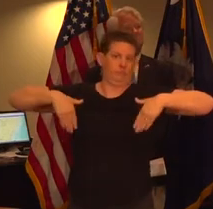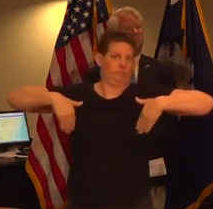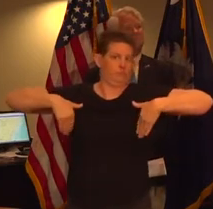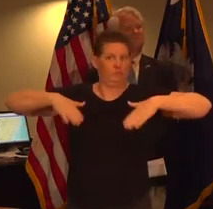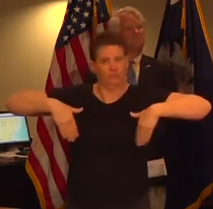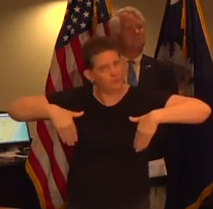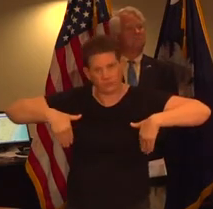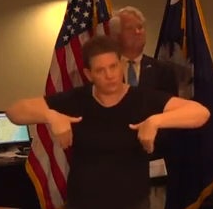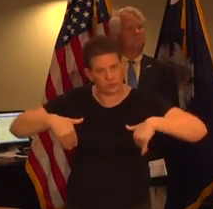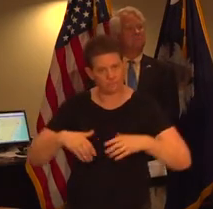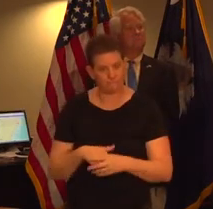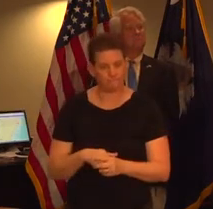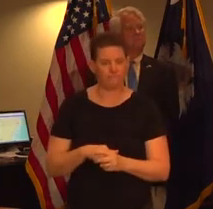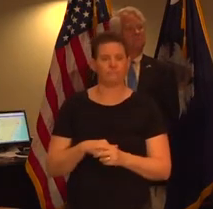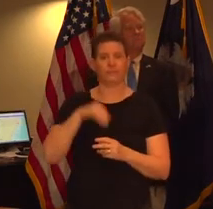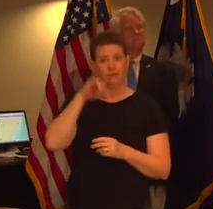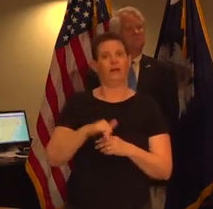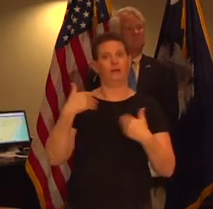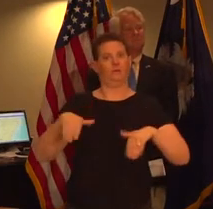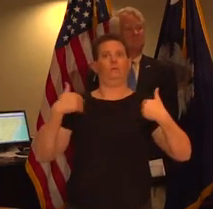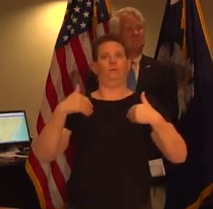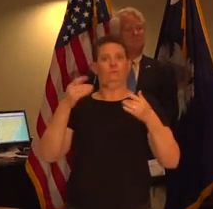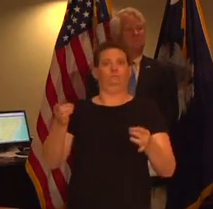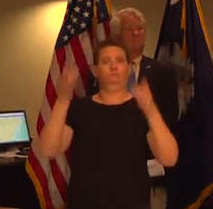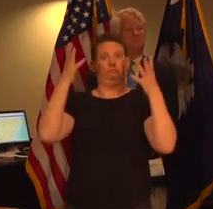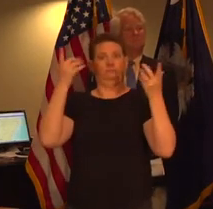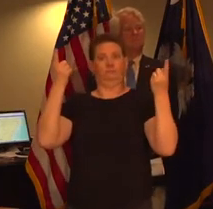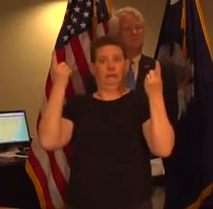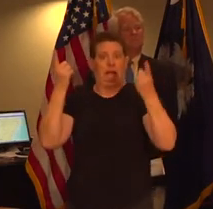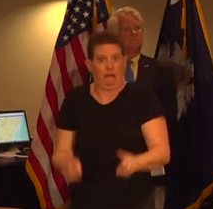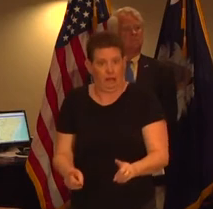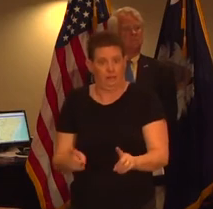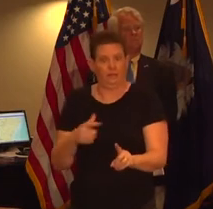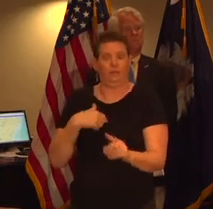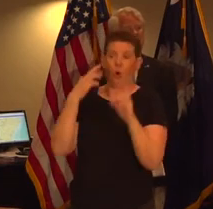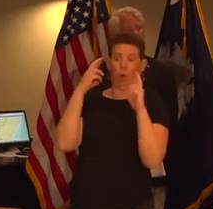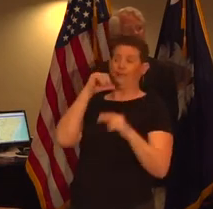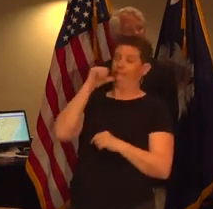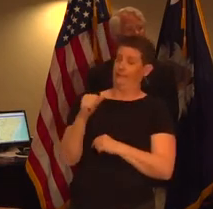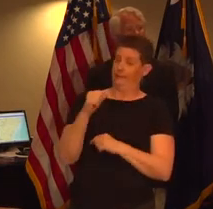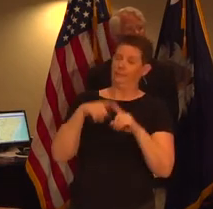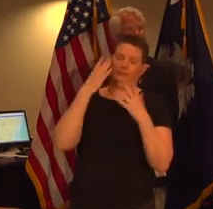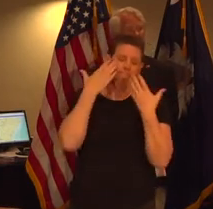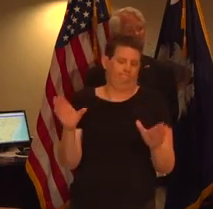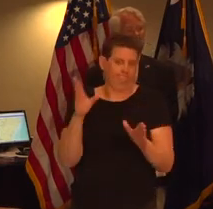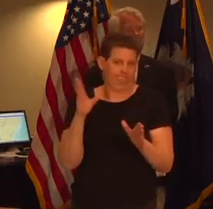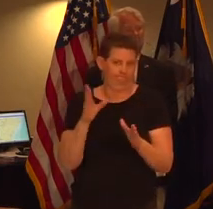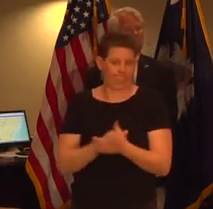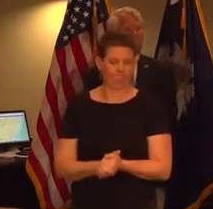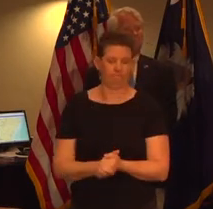and that is a drastic action and we all hope that that will not be necessary and